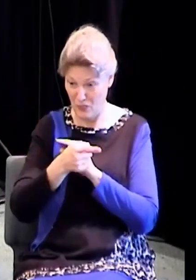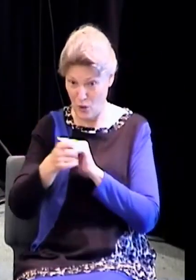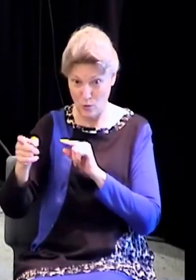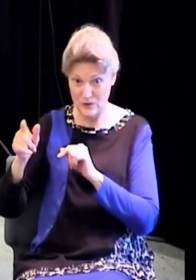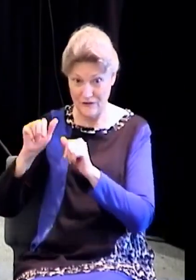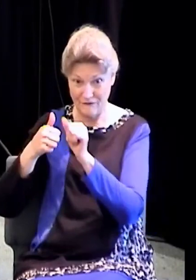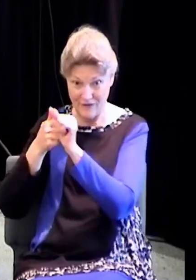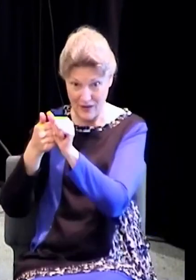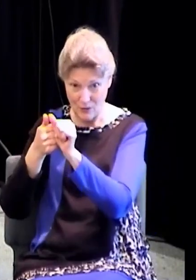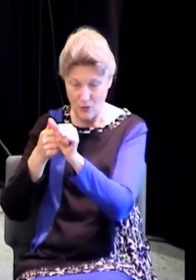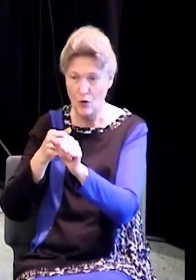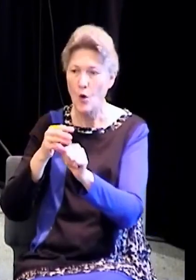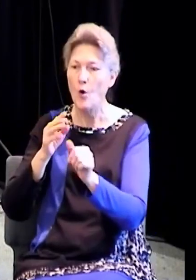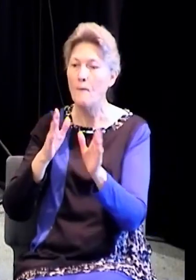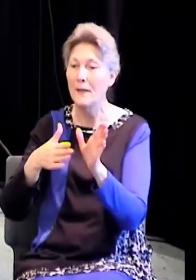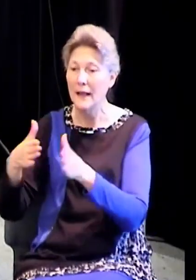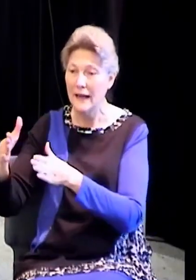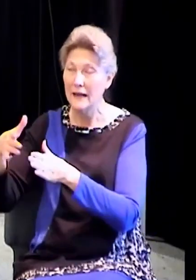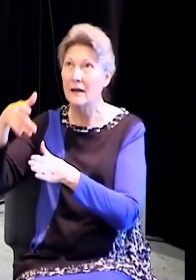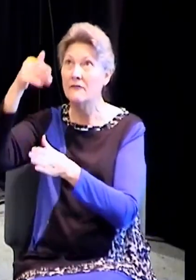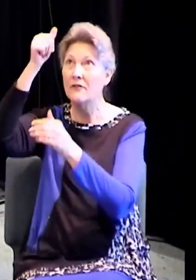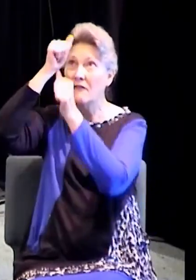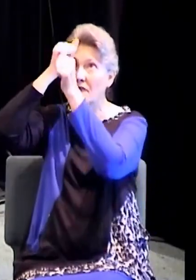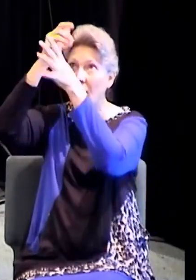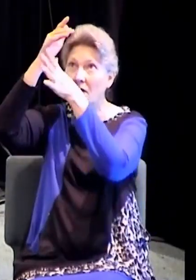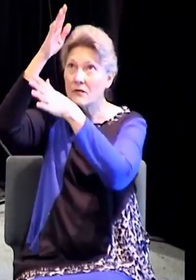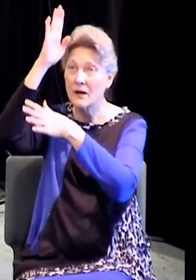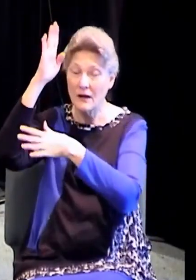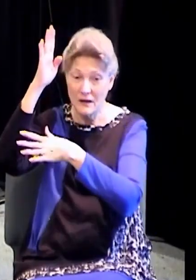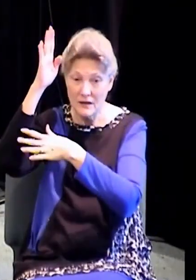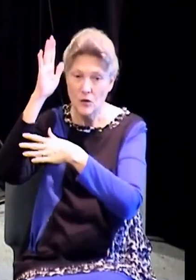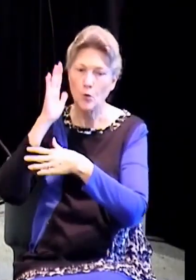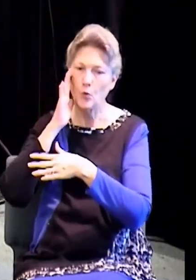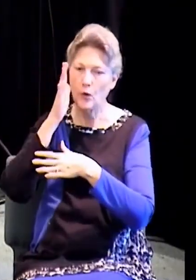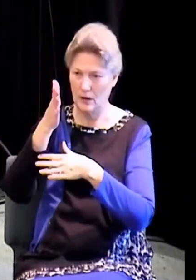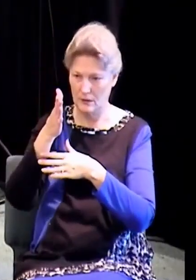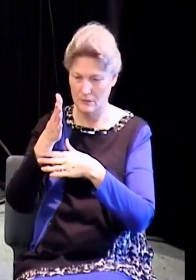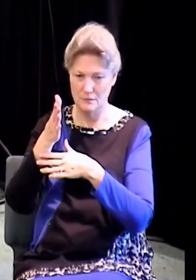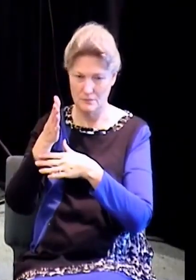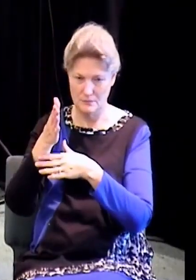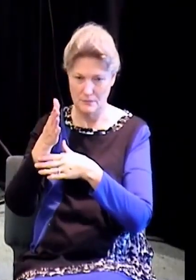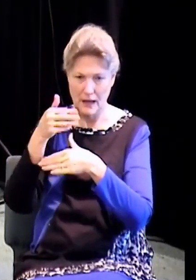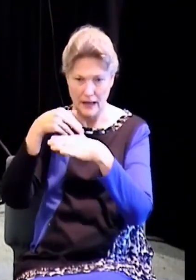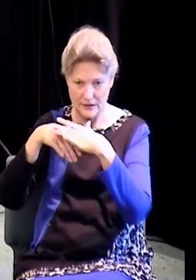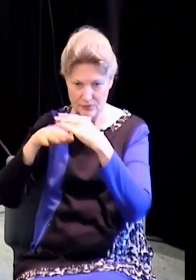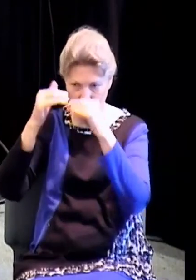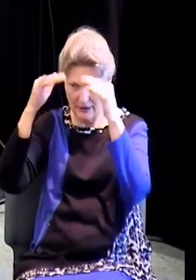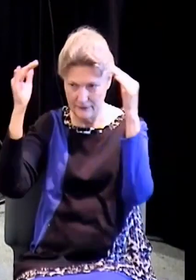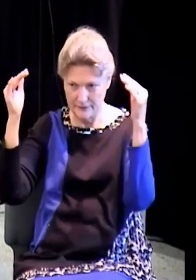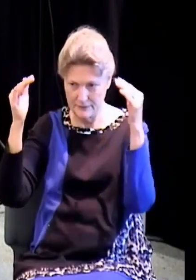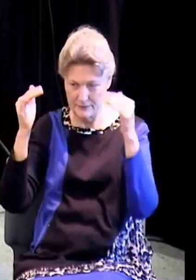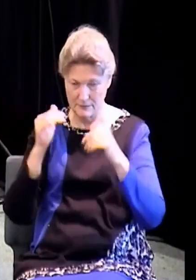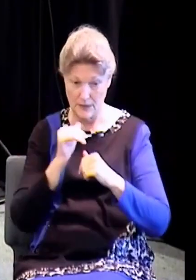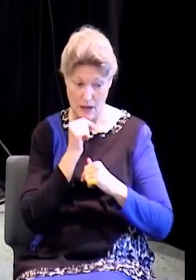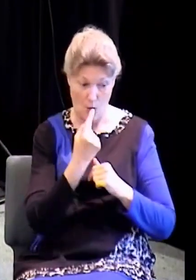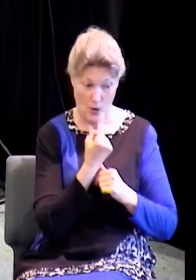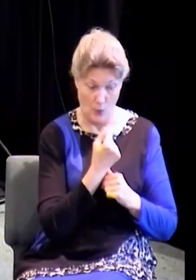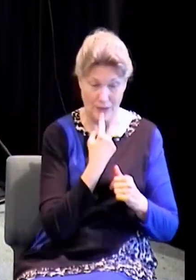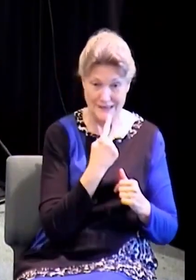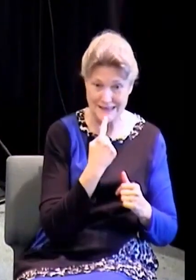they said, look at all the things that we did. So not only is it what you say that really